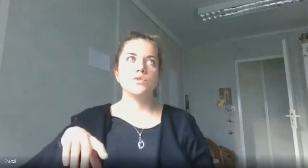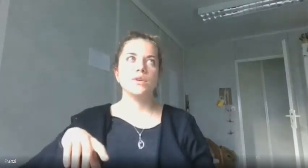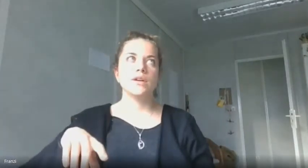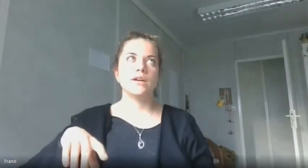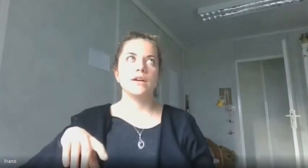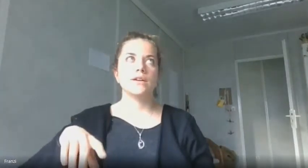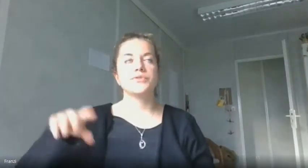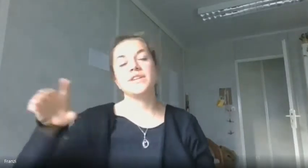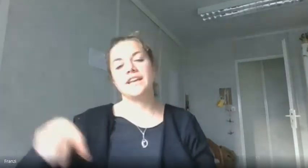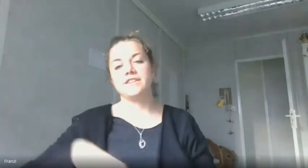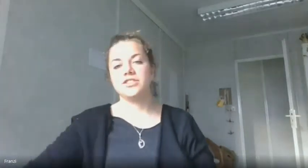uh green energy